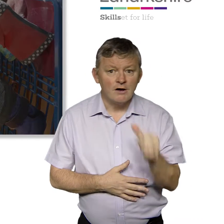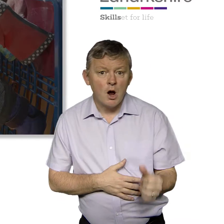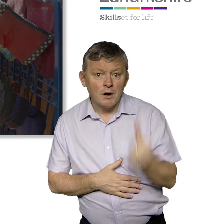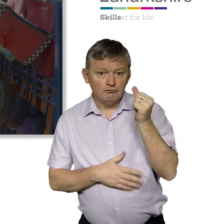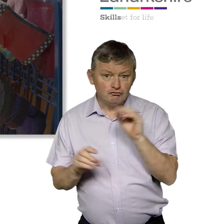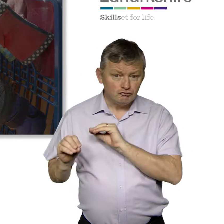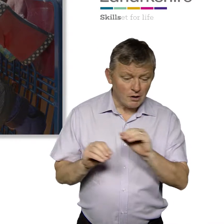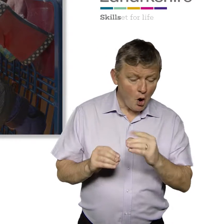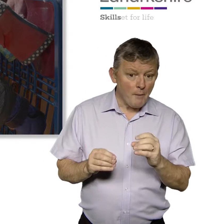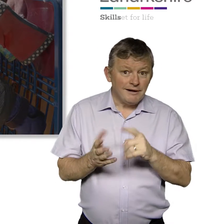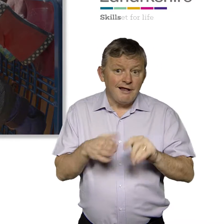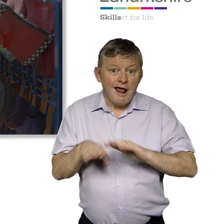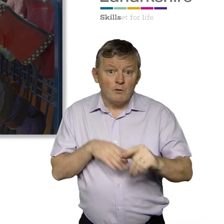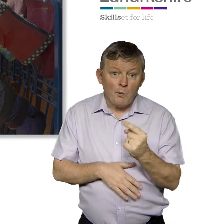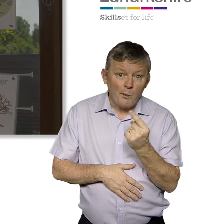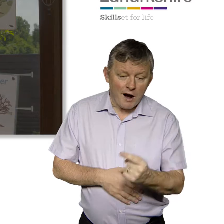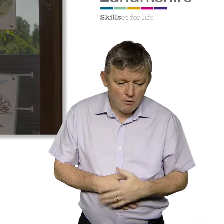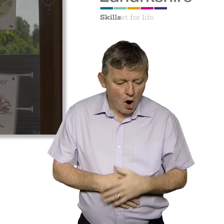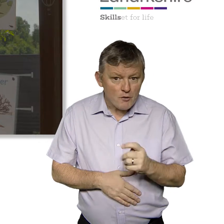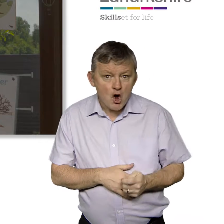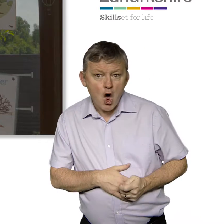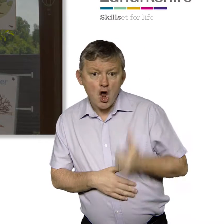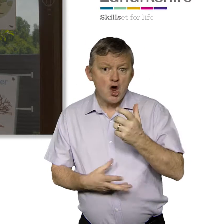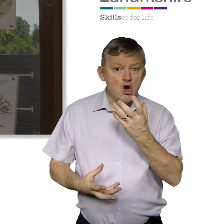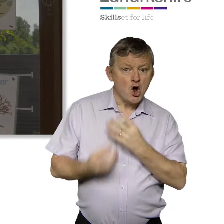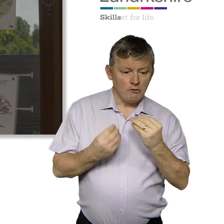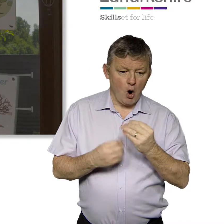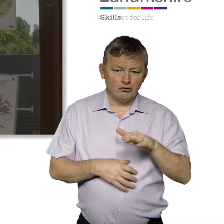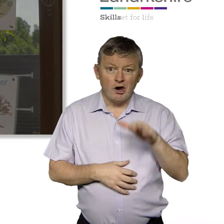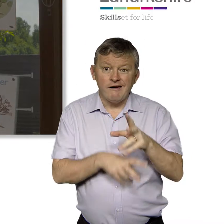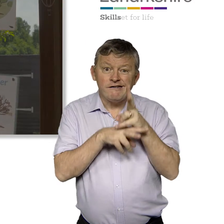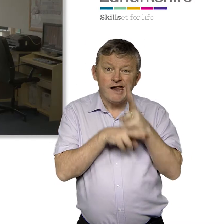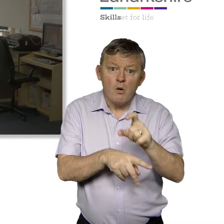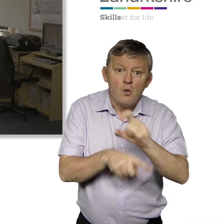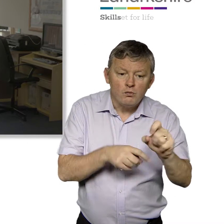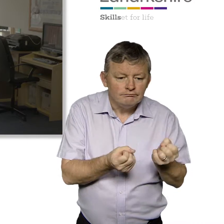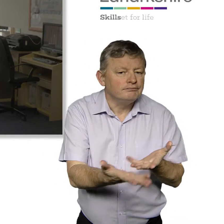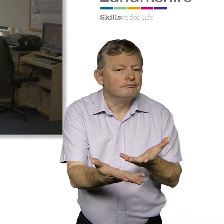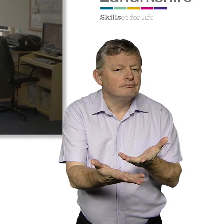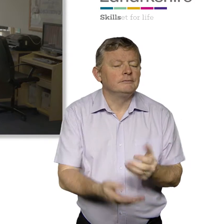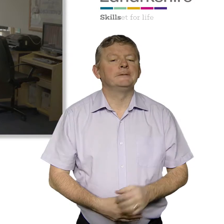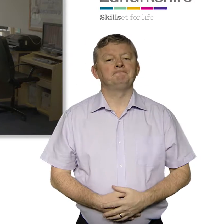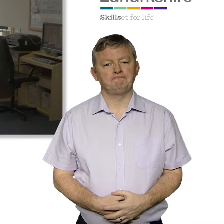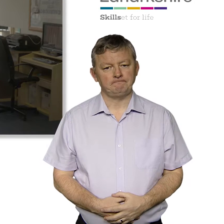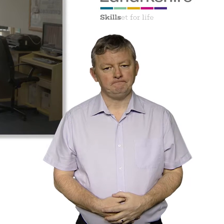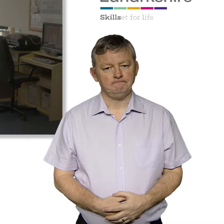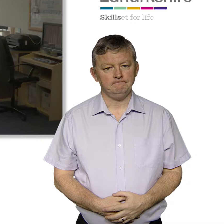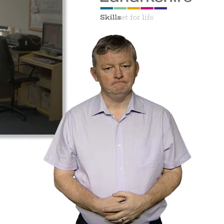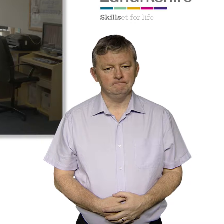Embed deaf awareness training and or BSL level 1 in our early learning and child care course provision